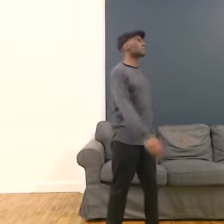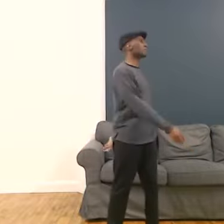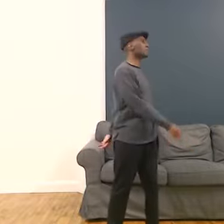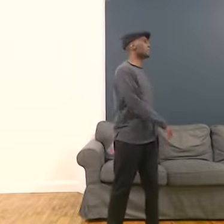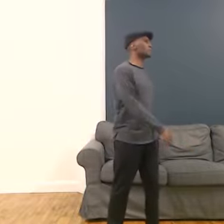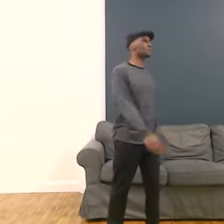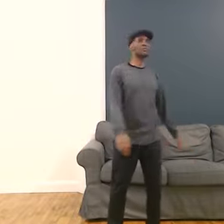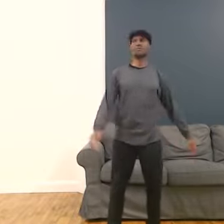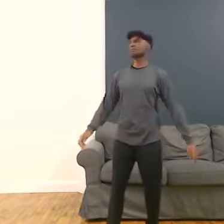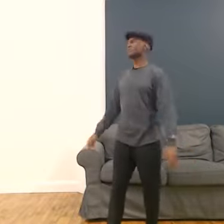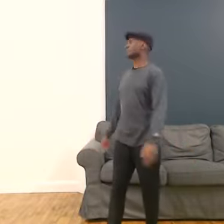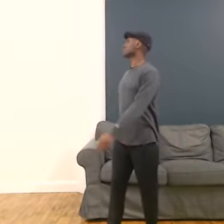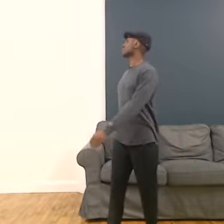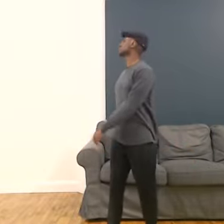Allow your hands to flow.